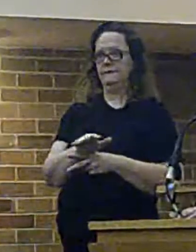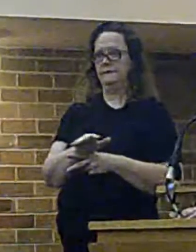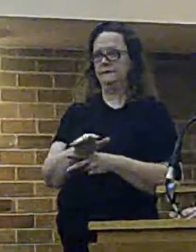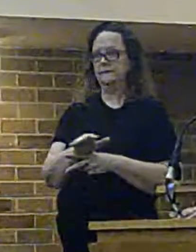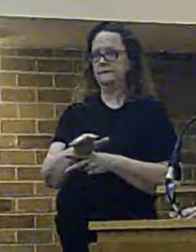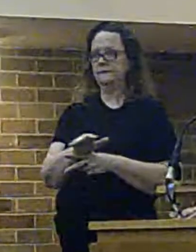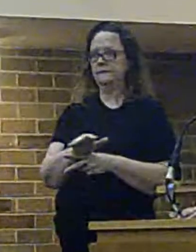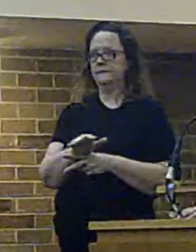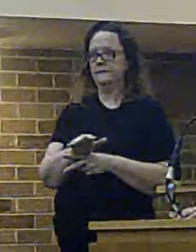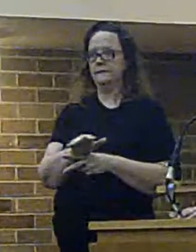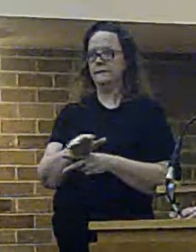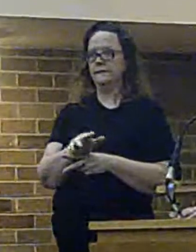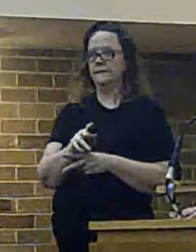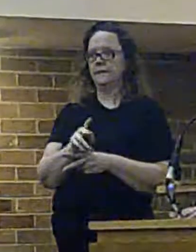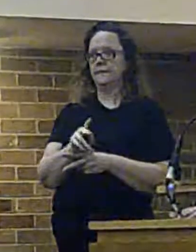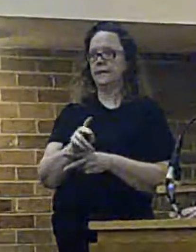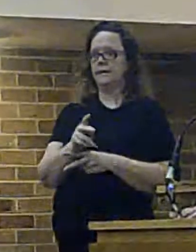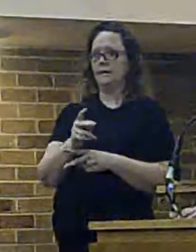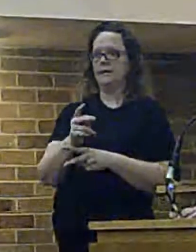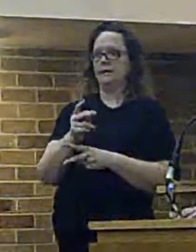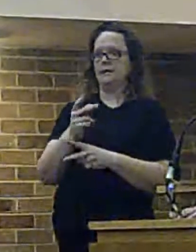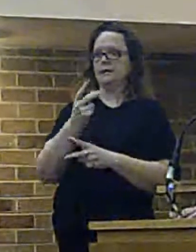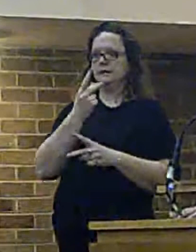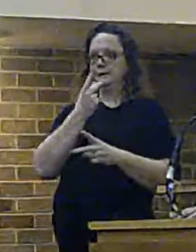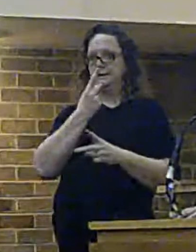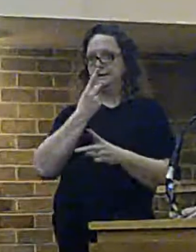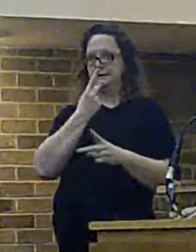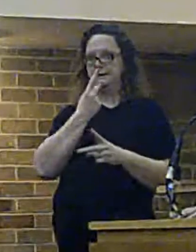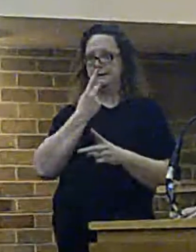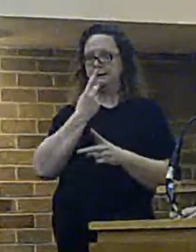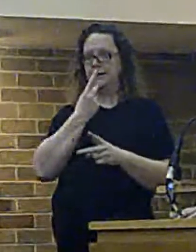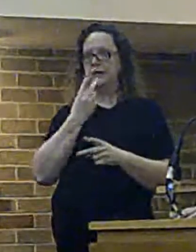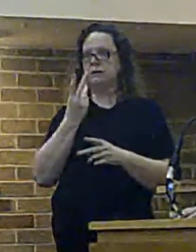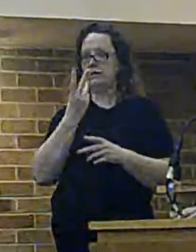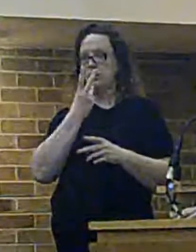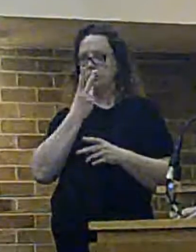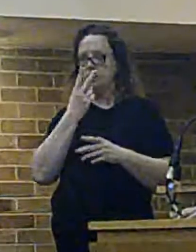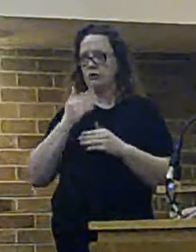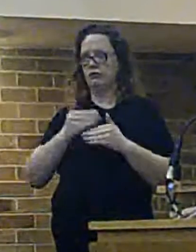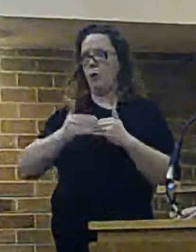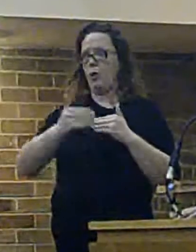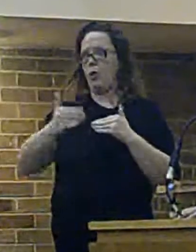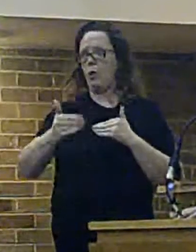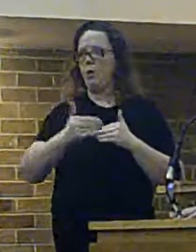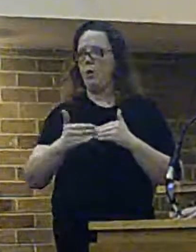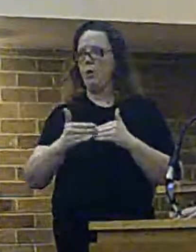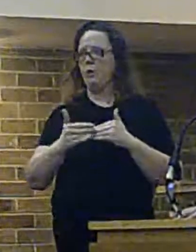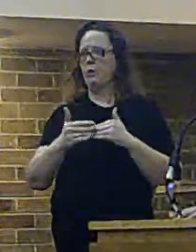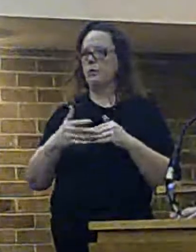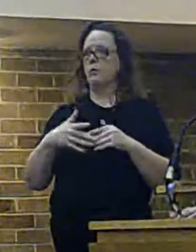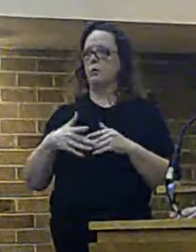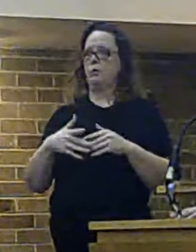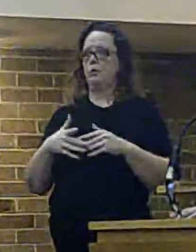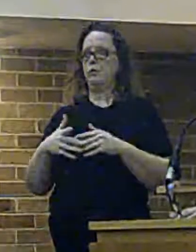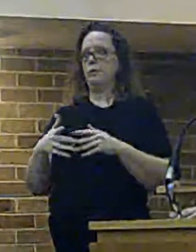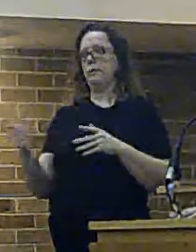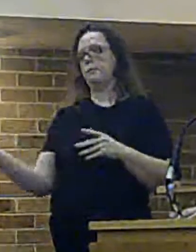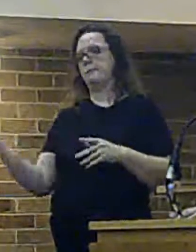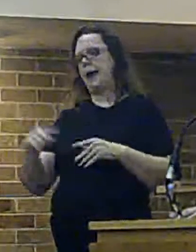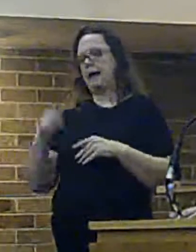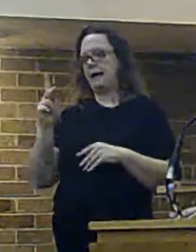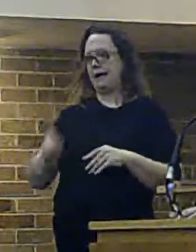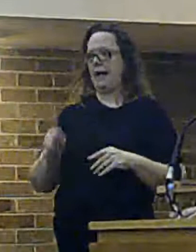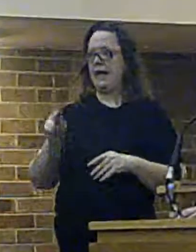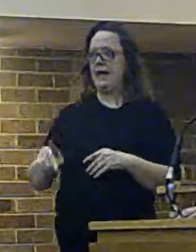on the second and third rotor days, providing retained availability. But we would recall in, in the event that the number of